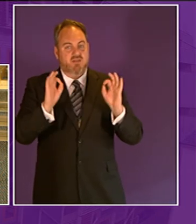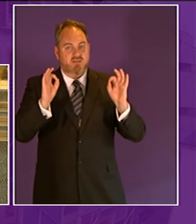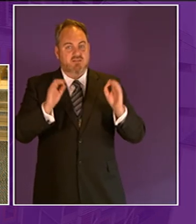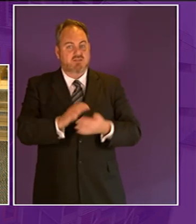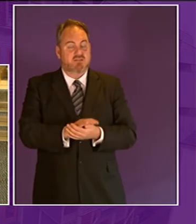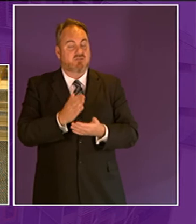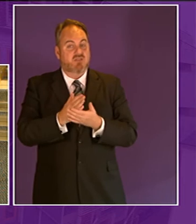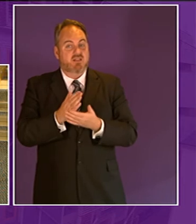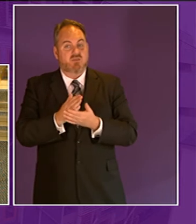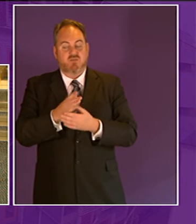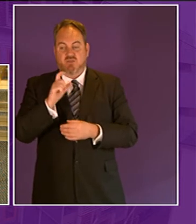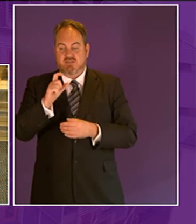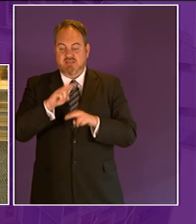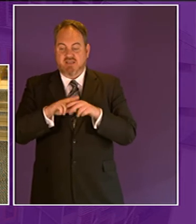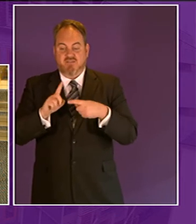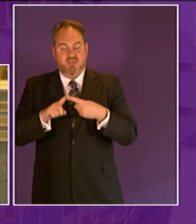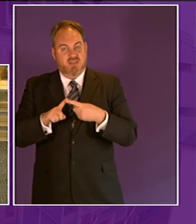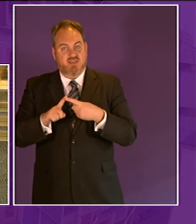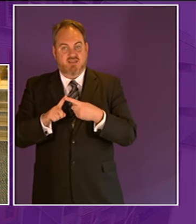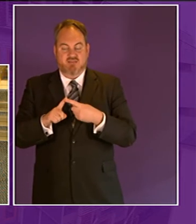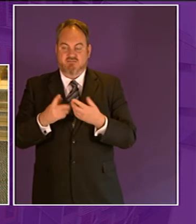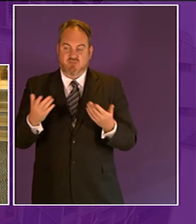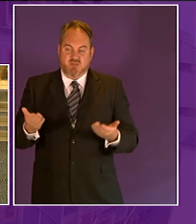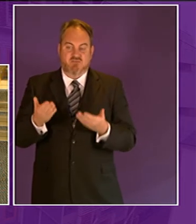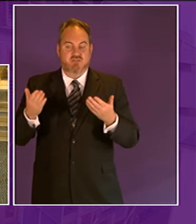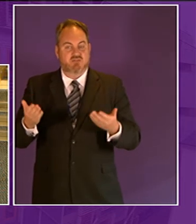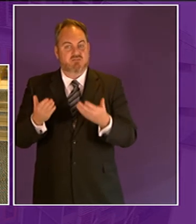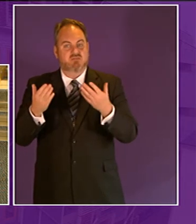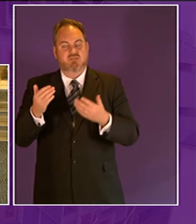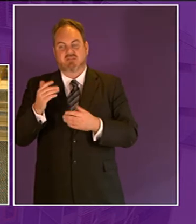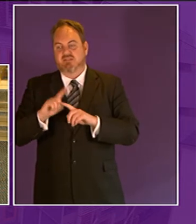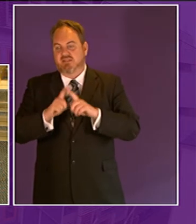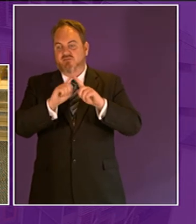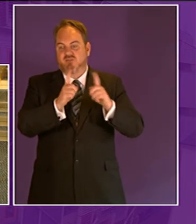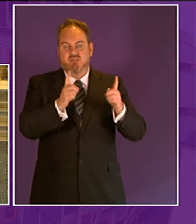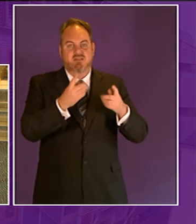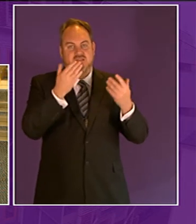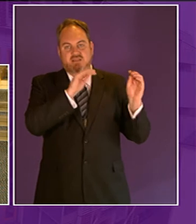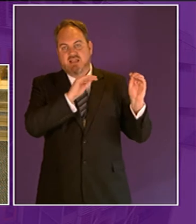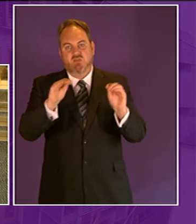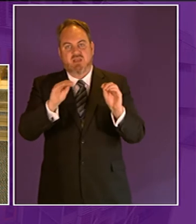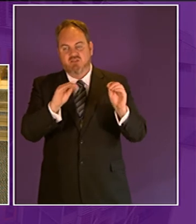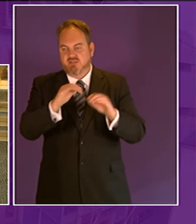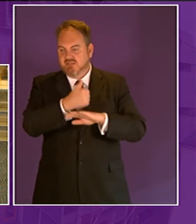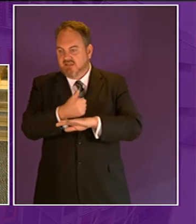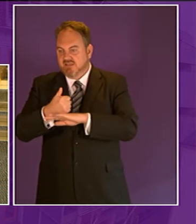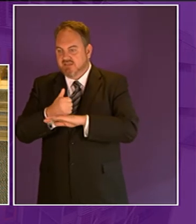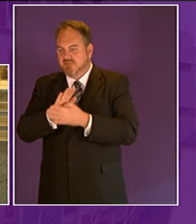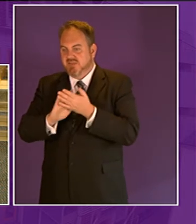within cfe to provide alternatives to formal educational settings means that they can use their professional judgment and creativity to deliver